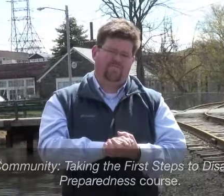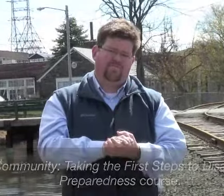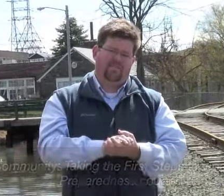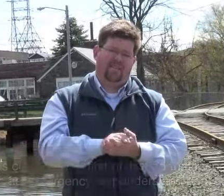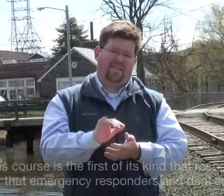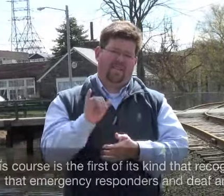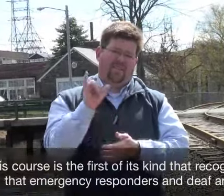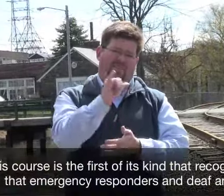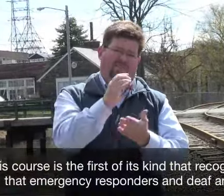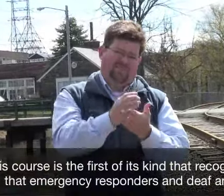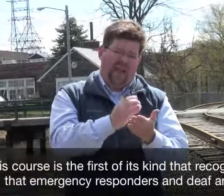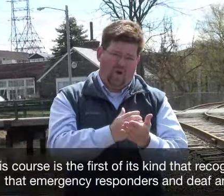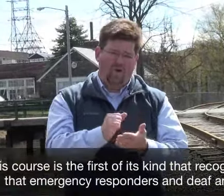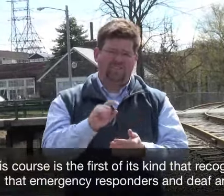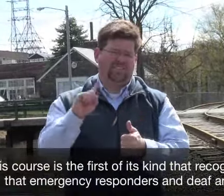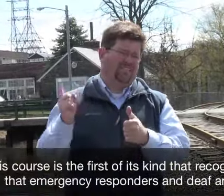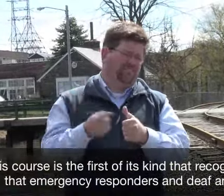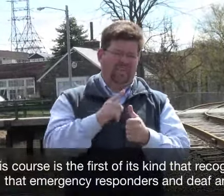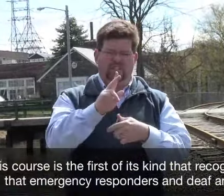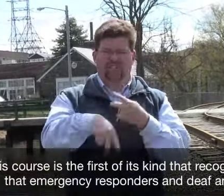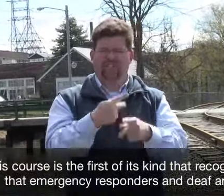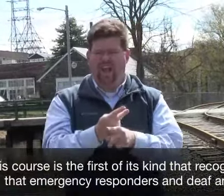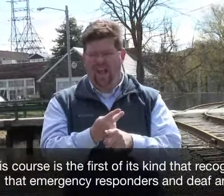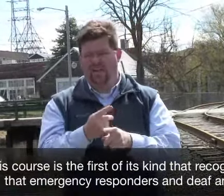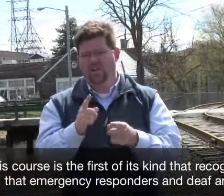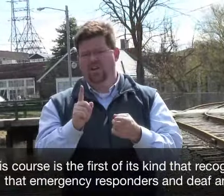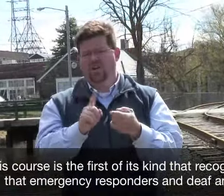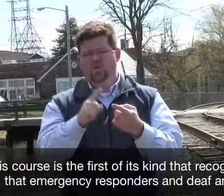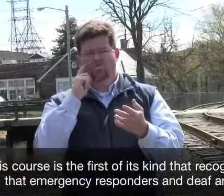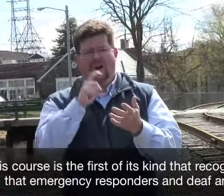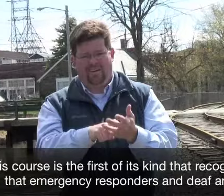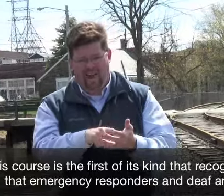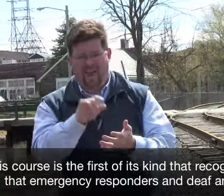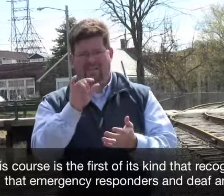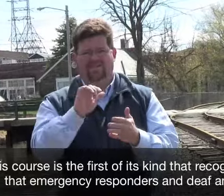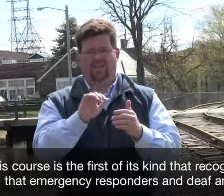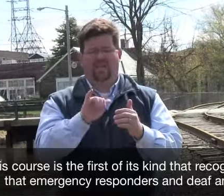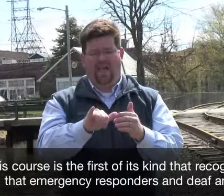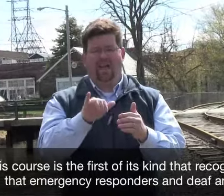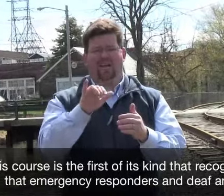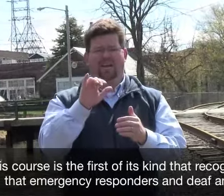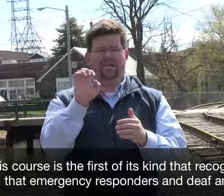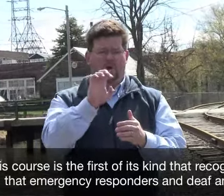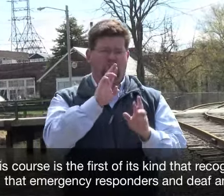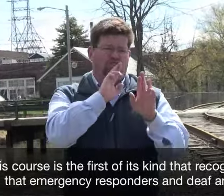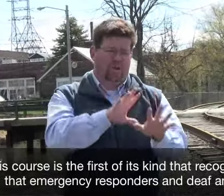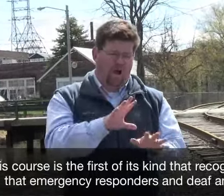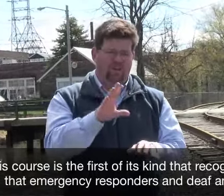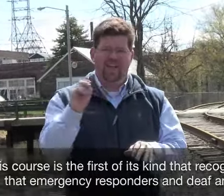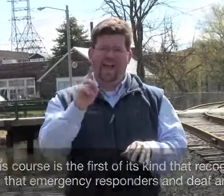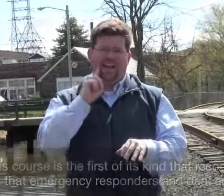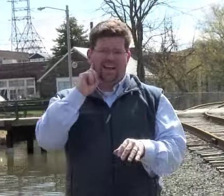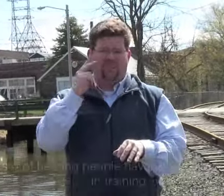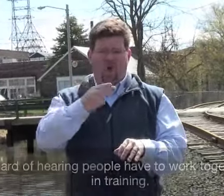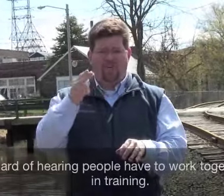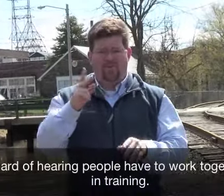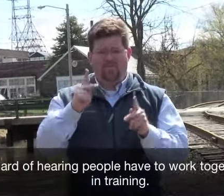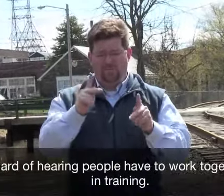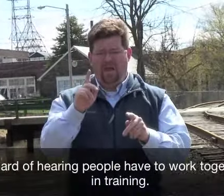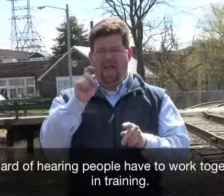course. This course is the first of its kind that recognizes emergency responders and